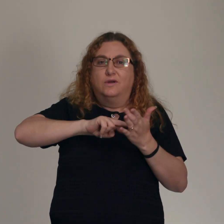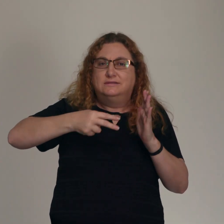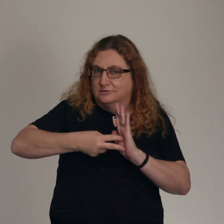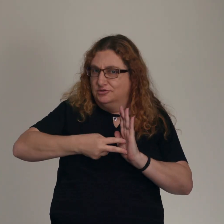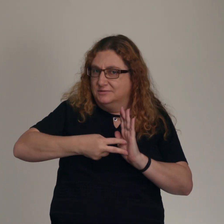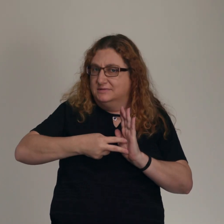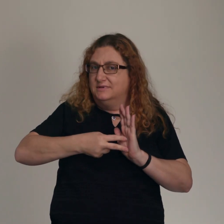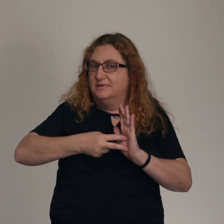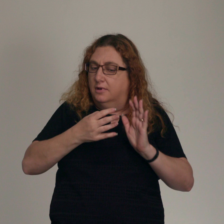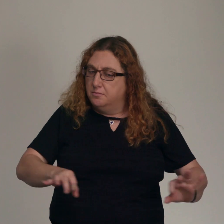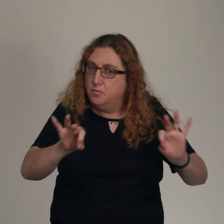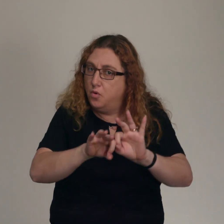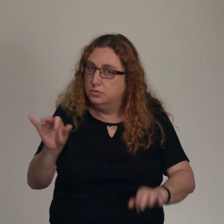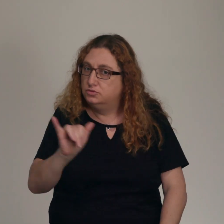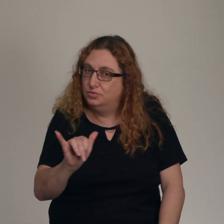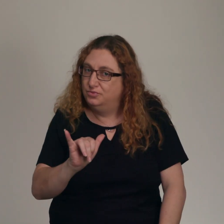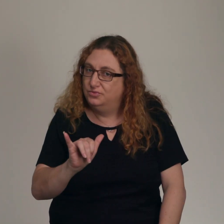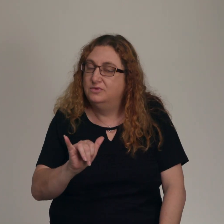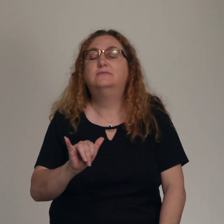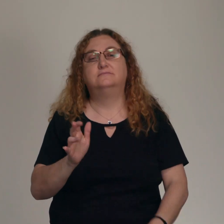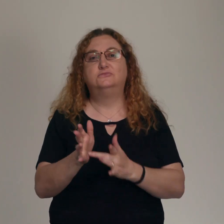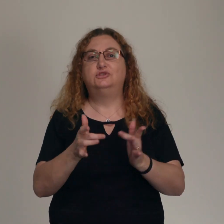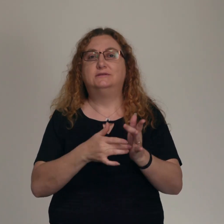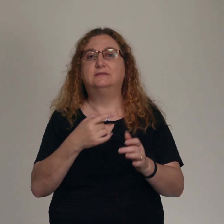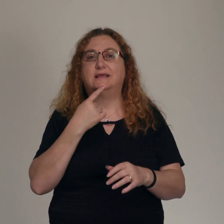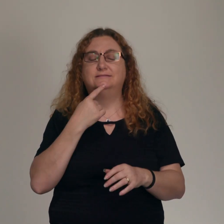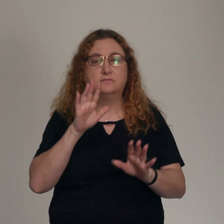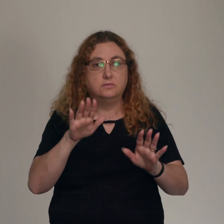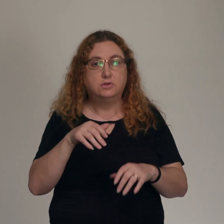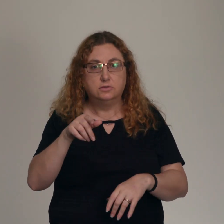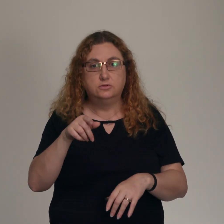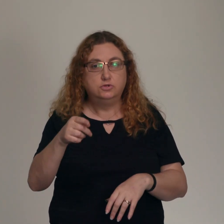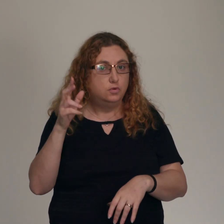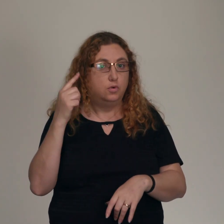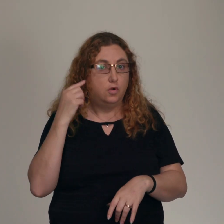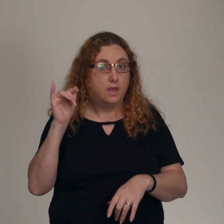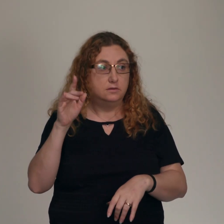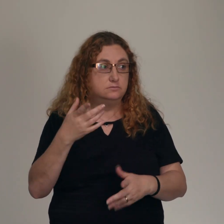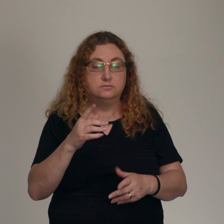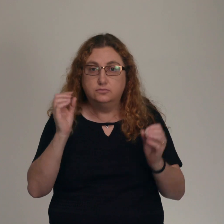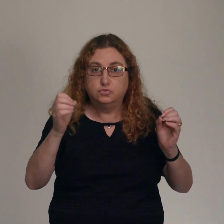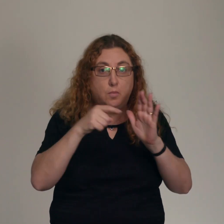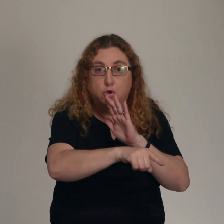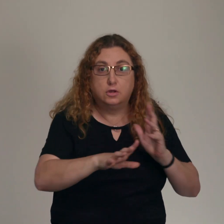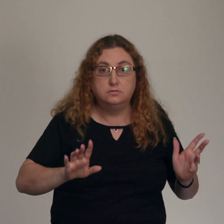different case studies for this idea. He'll say, look, you've heard it said, don't murder. And I say to you, don't be angry.